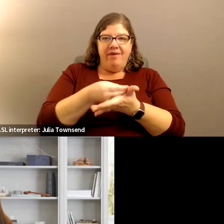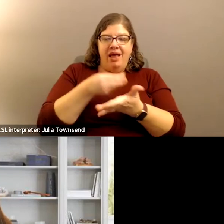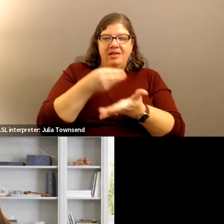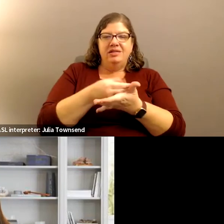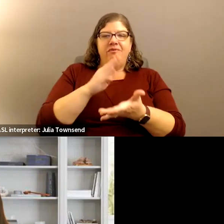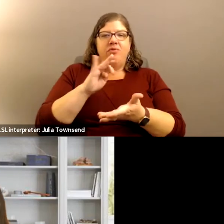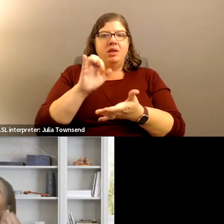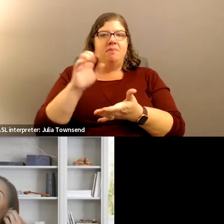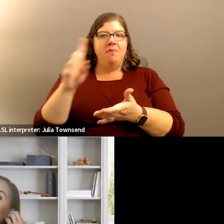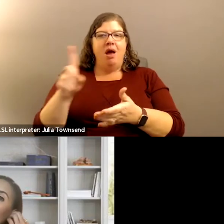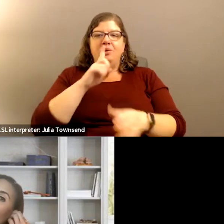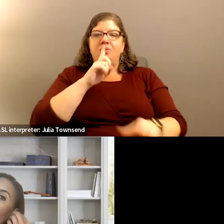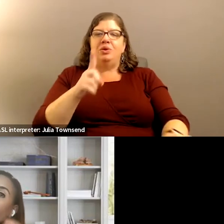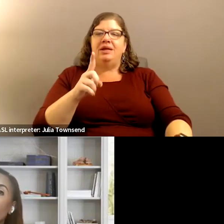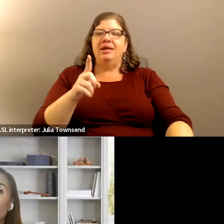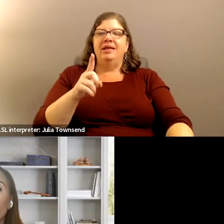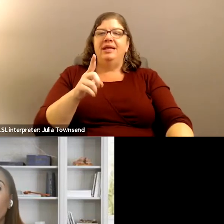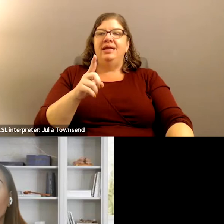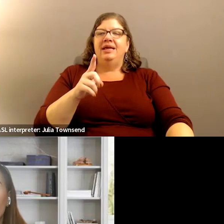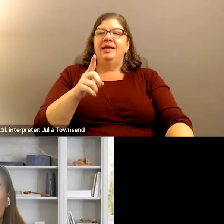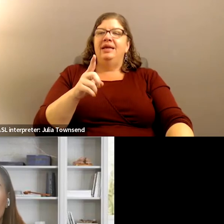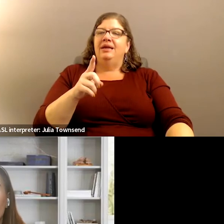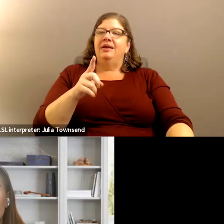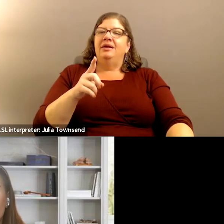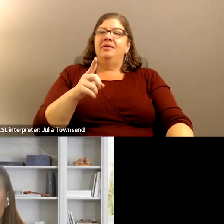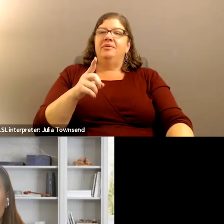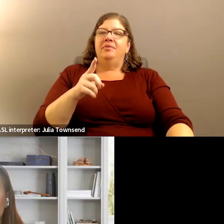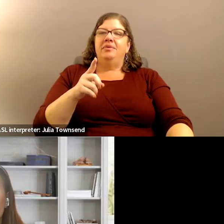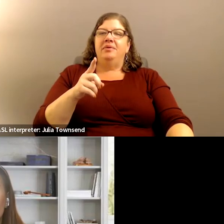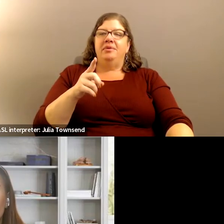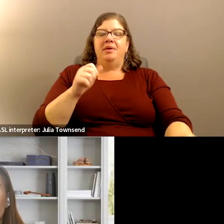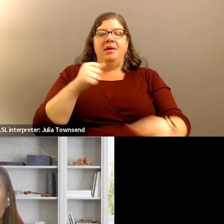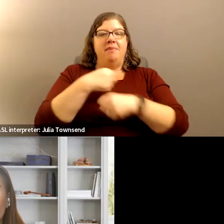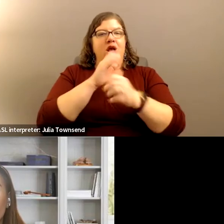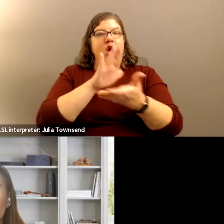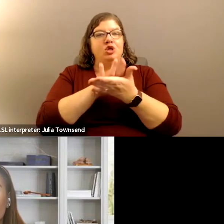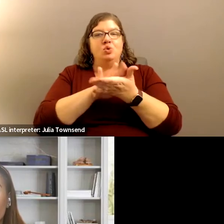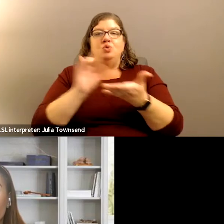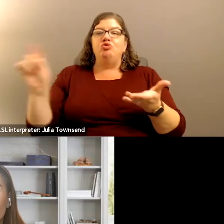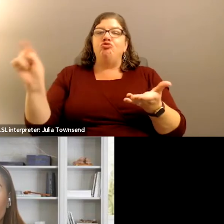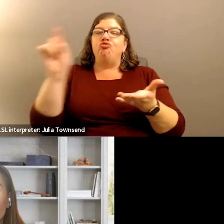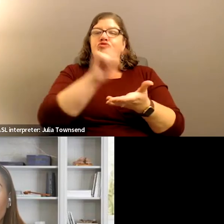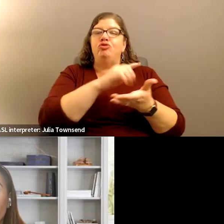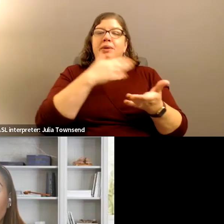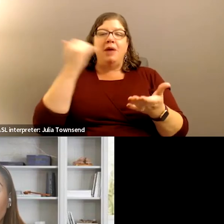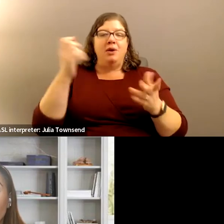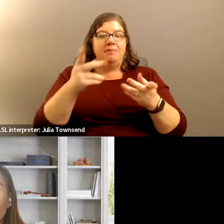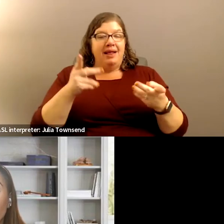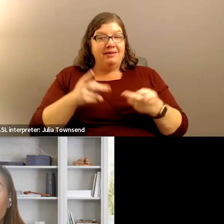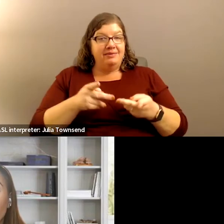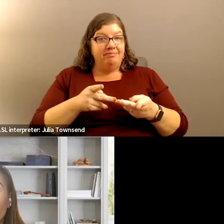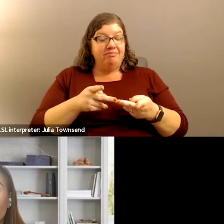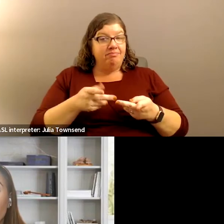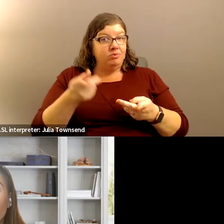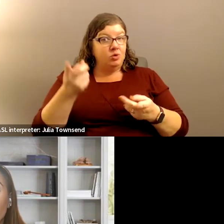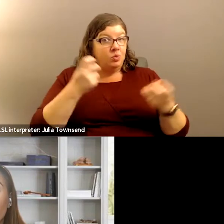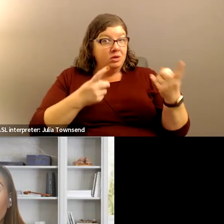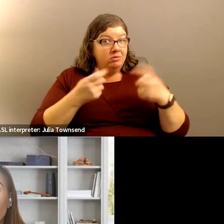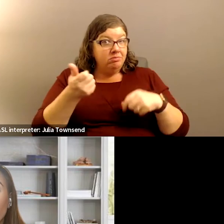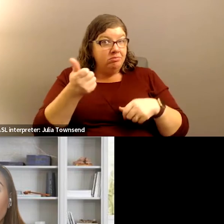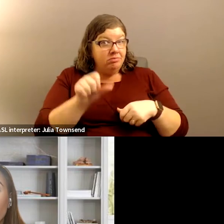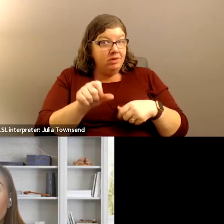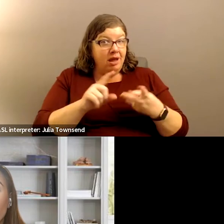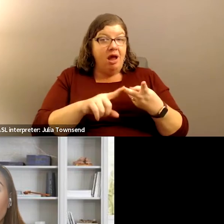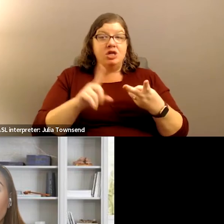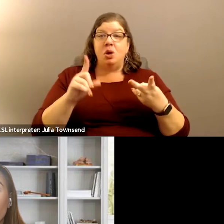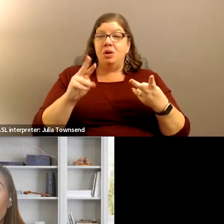and to really make our school sites better places. Anybody have any – if you have any questions, and also,